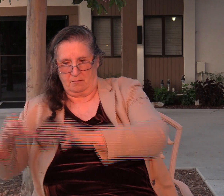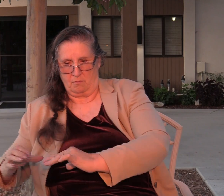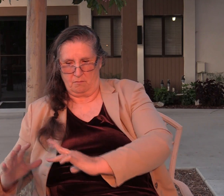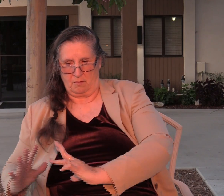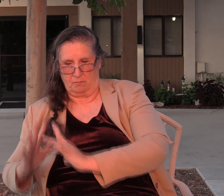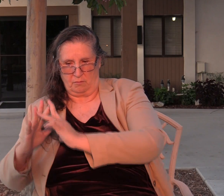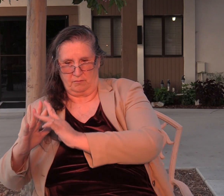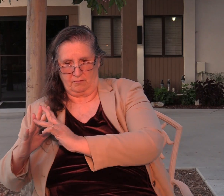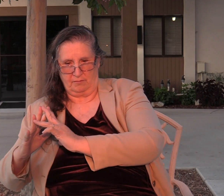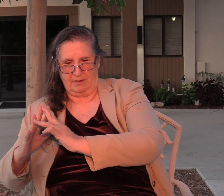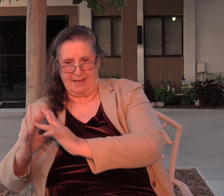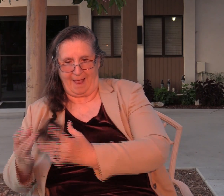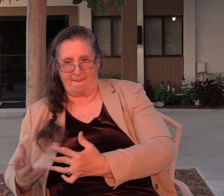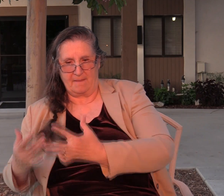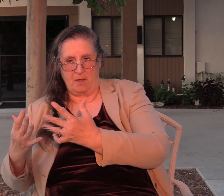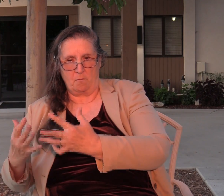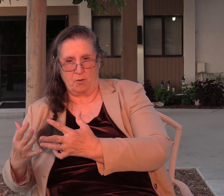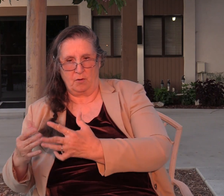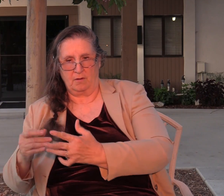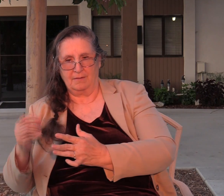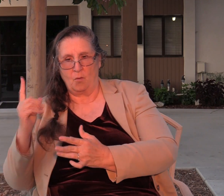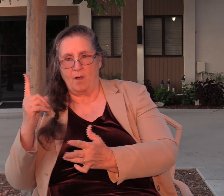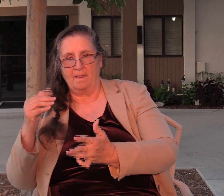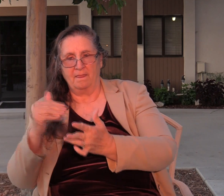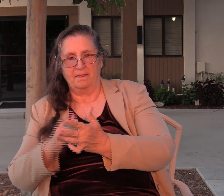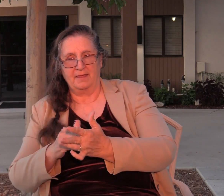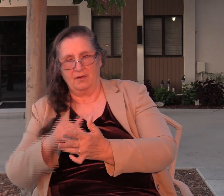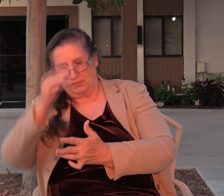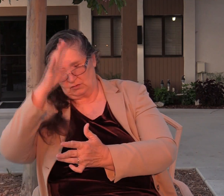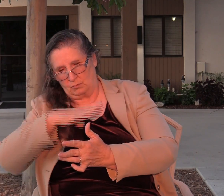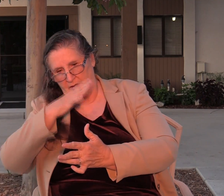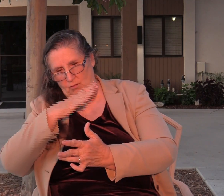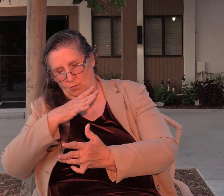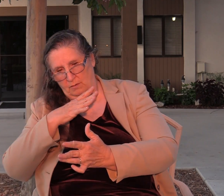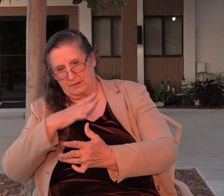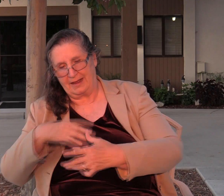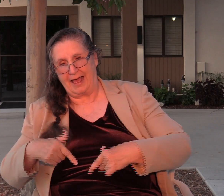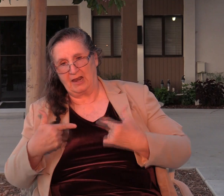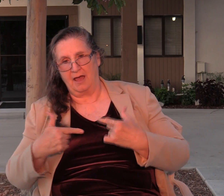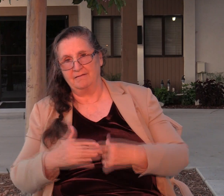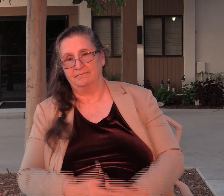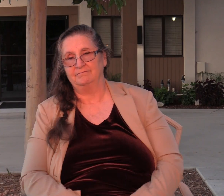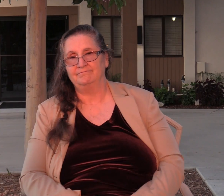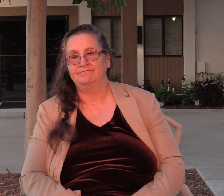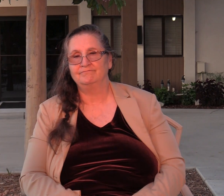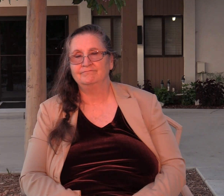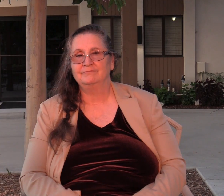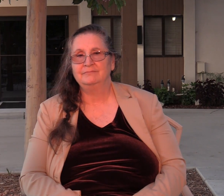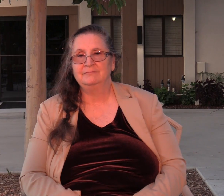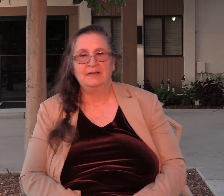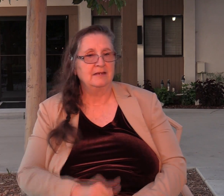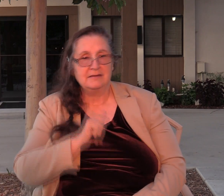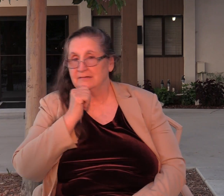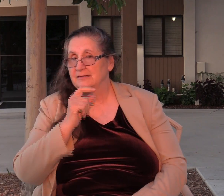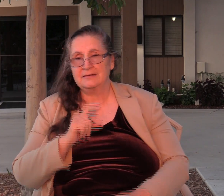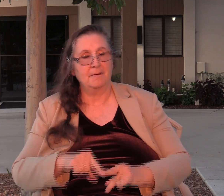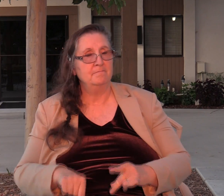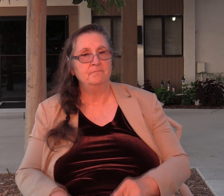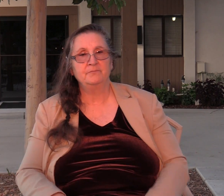Okay? But Abimelech didn't stop there. Check it out, verse 50. Then Abimelech went to